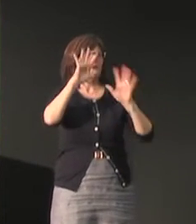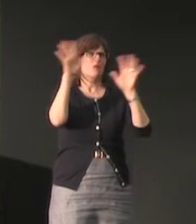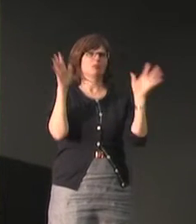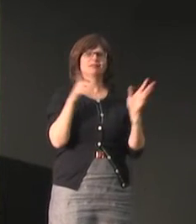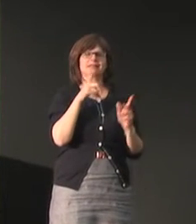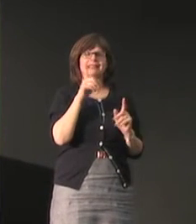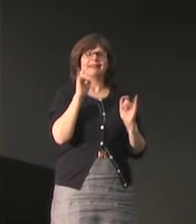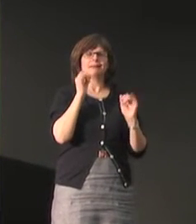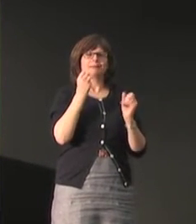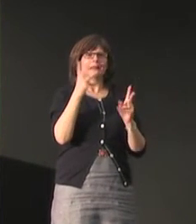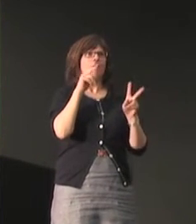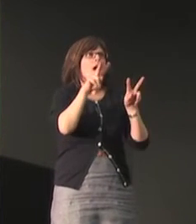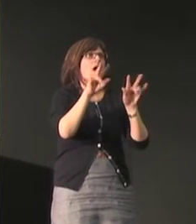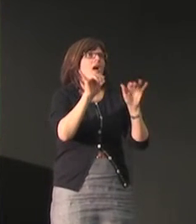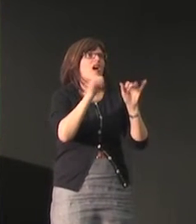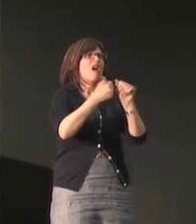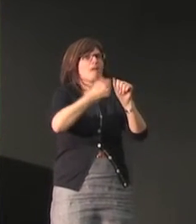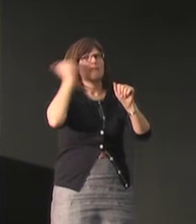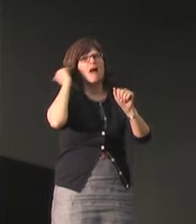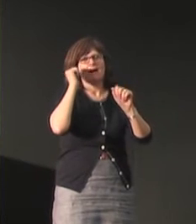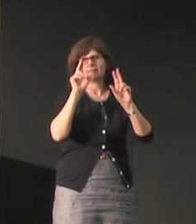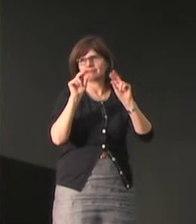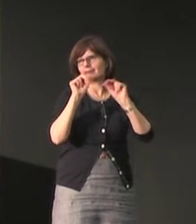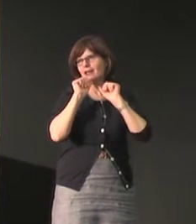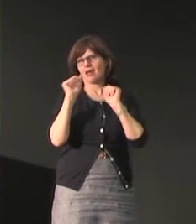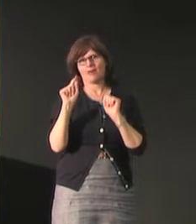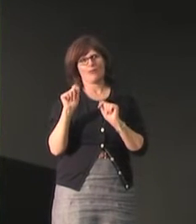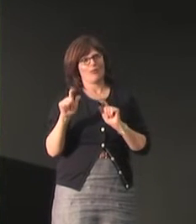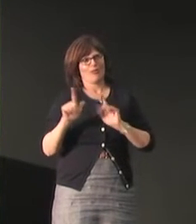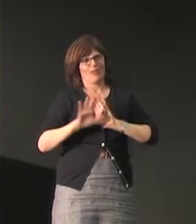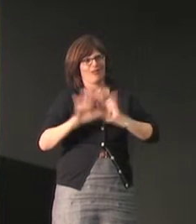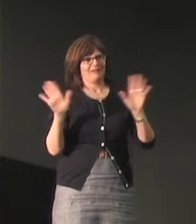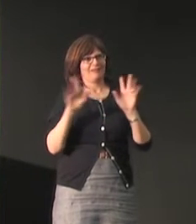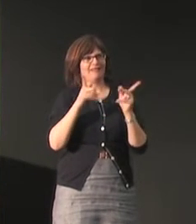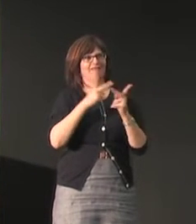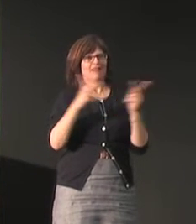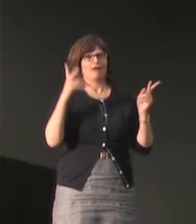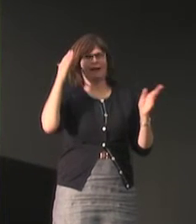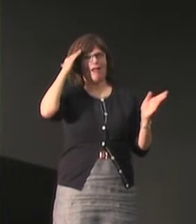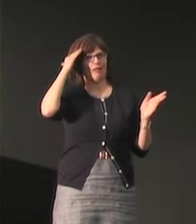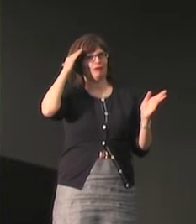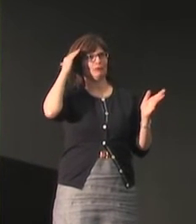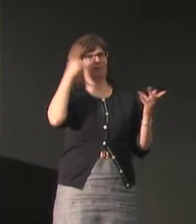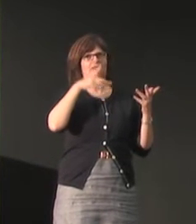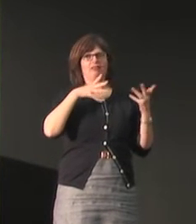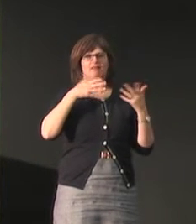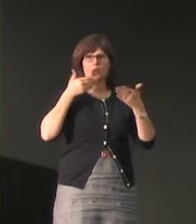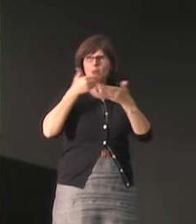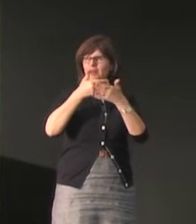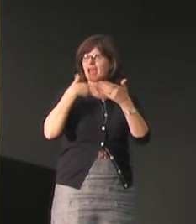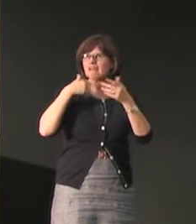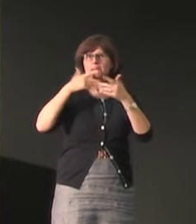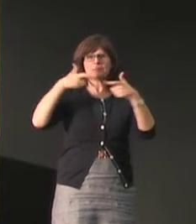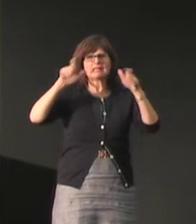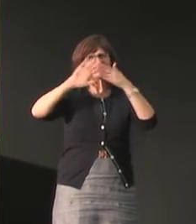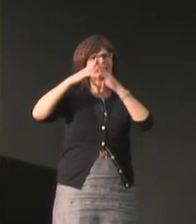you know, they have technology but they're not behind let's not think of that they're very knowledgeable people